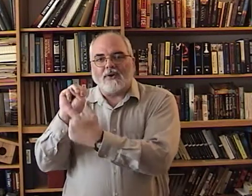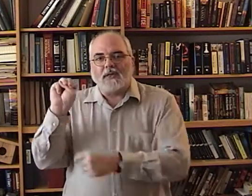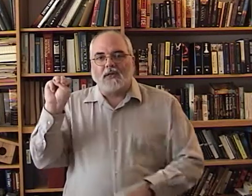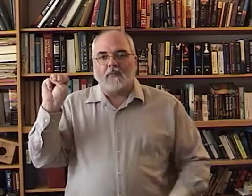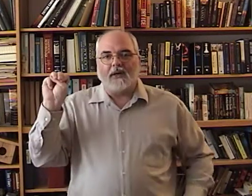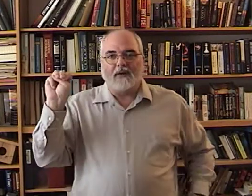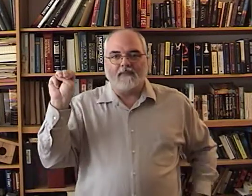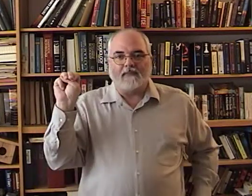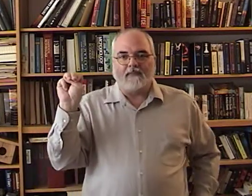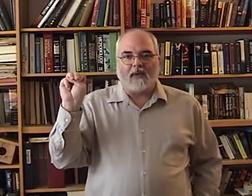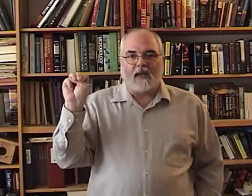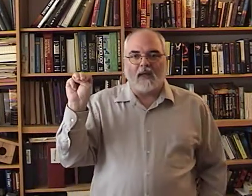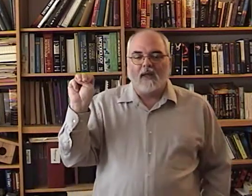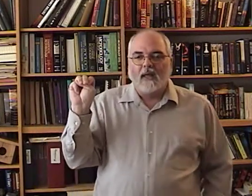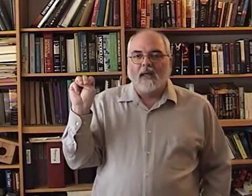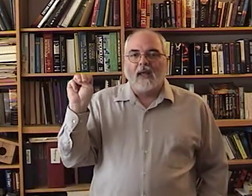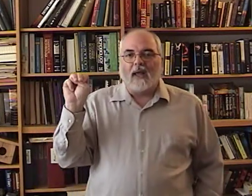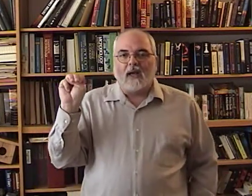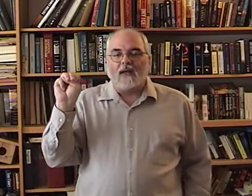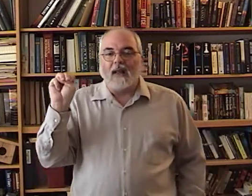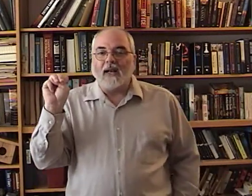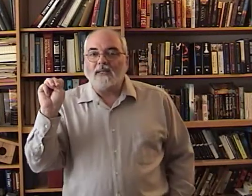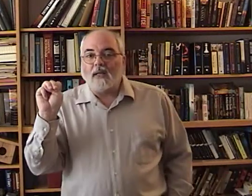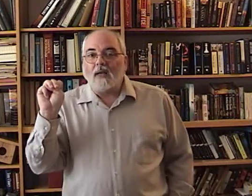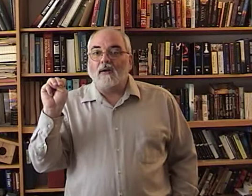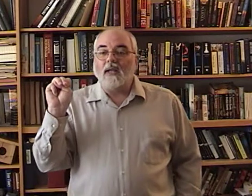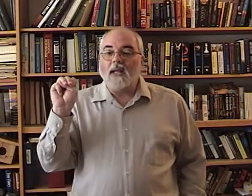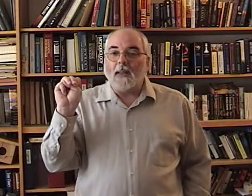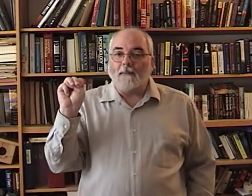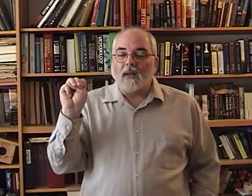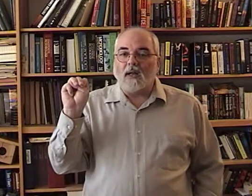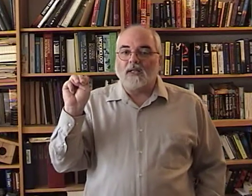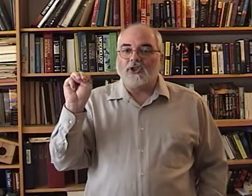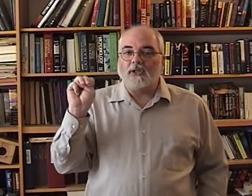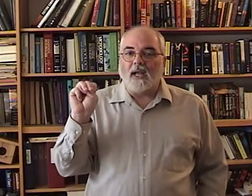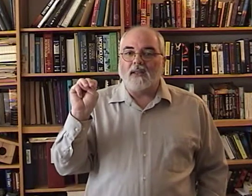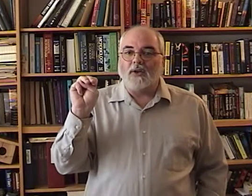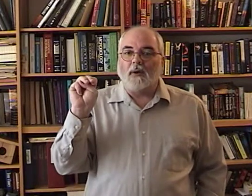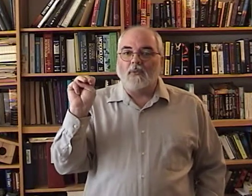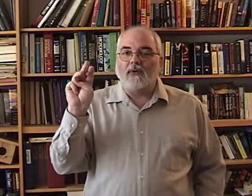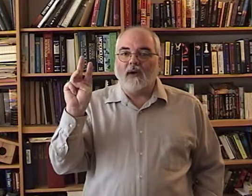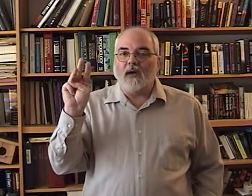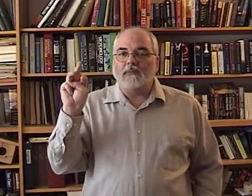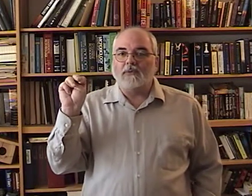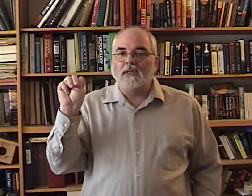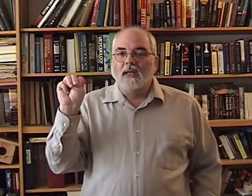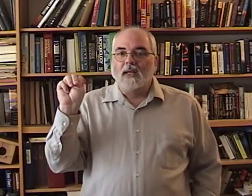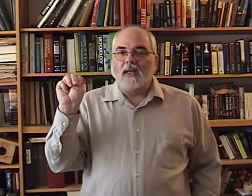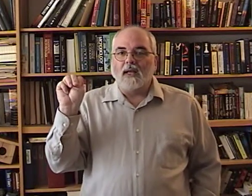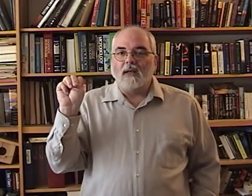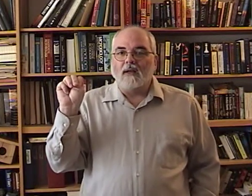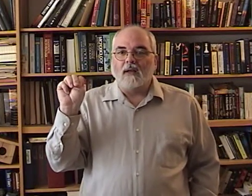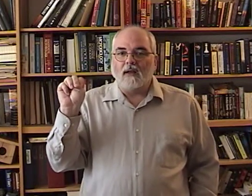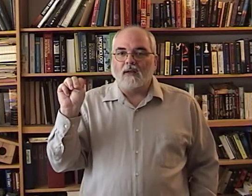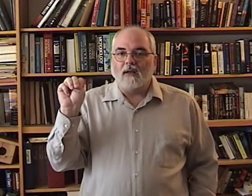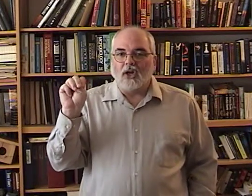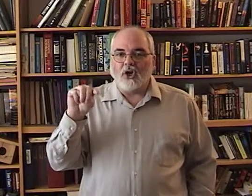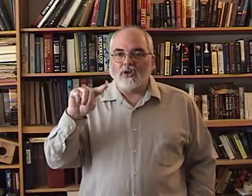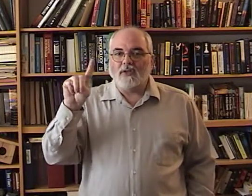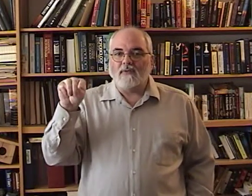just a little bit. Okay? That is the letter M. It's just like the number of humps in a cursive